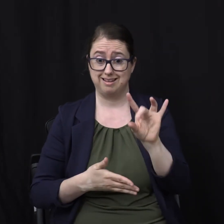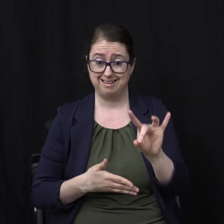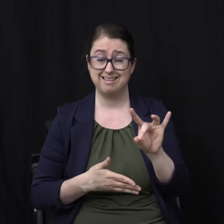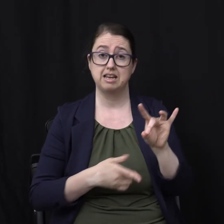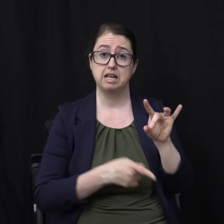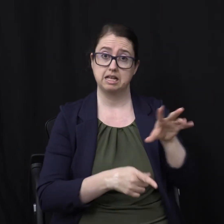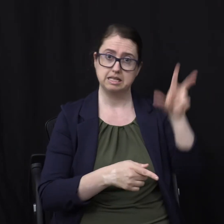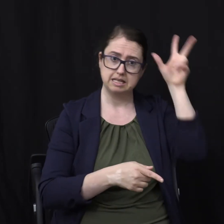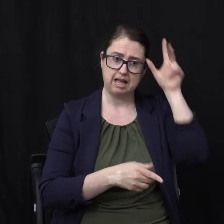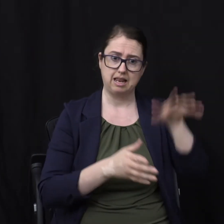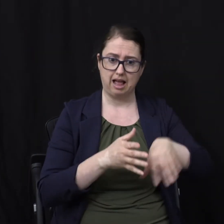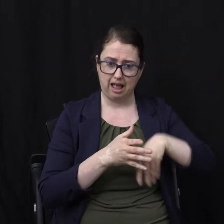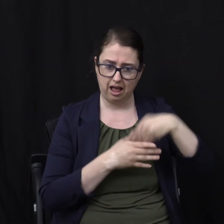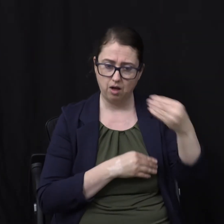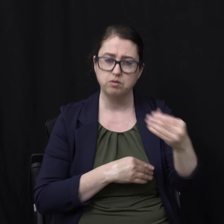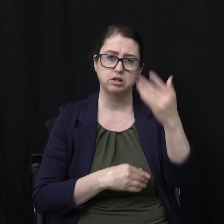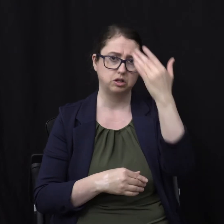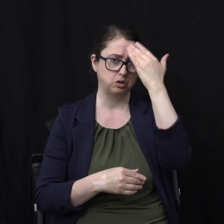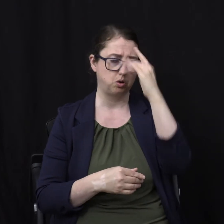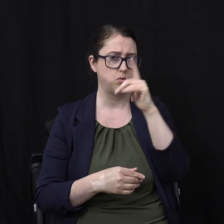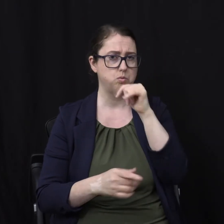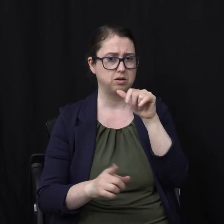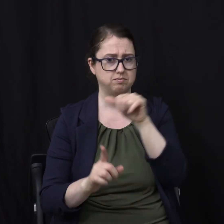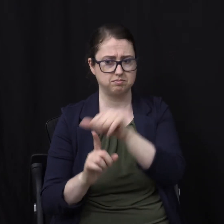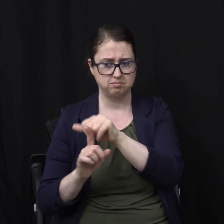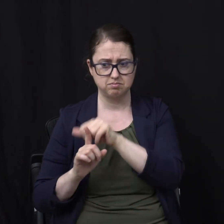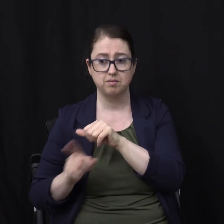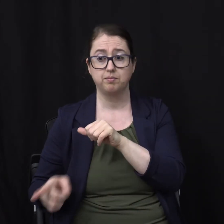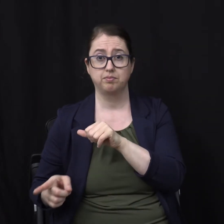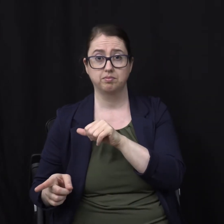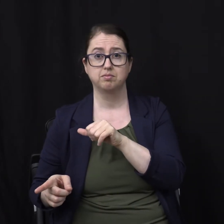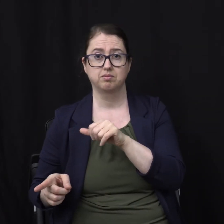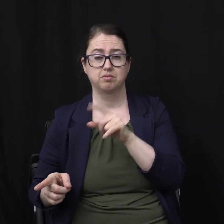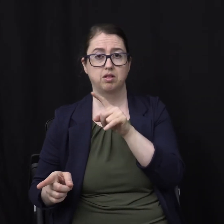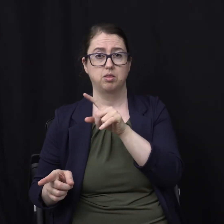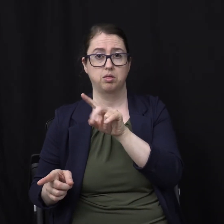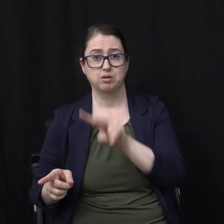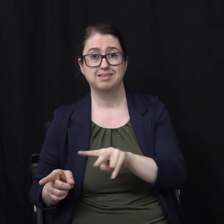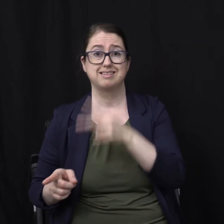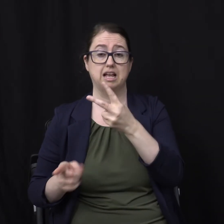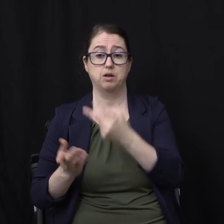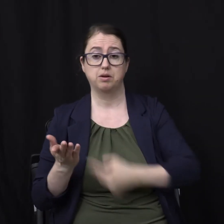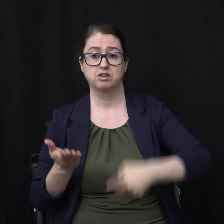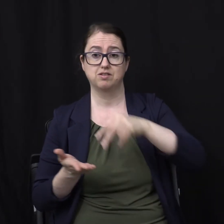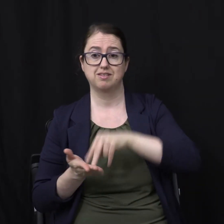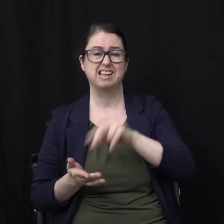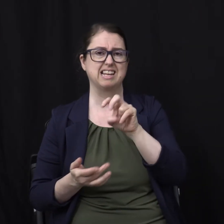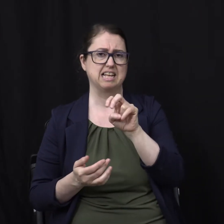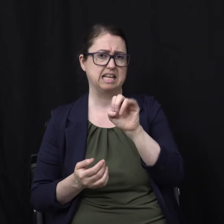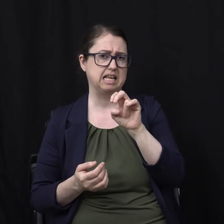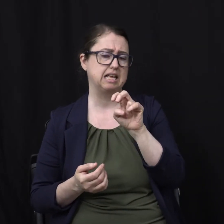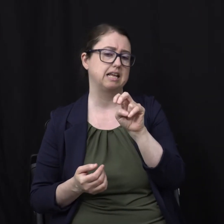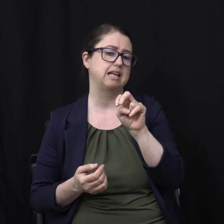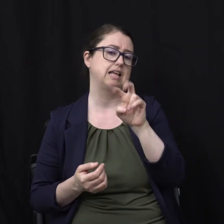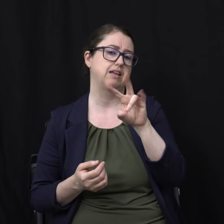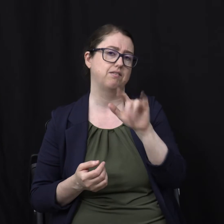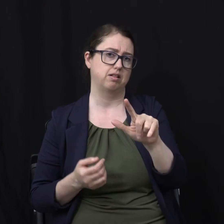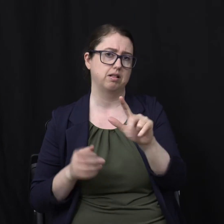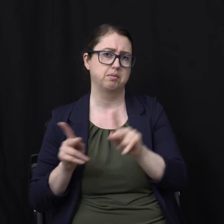is deceiving You know who he's deceiving here Those who came out In the wrong resurrection here So the wicked are alive In verse 8 Now